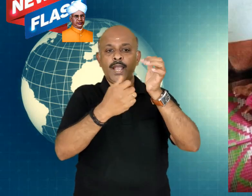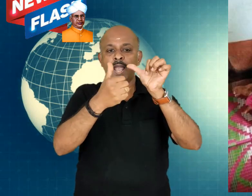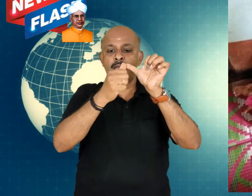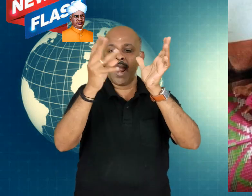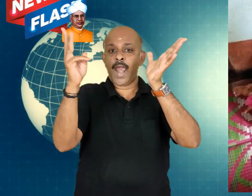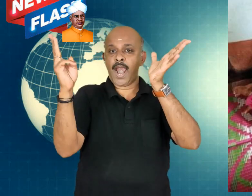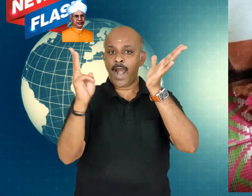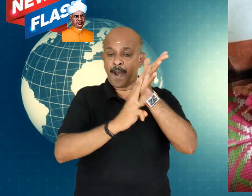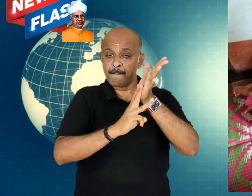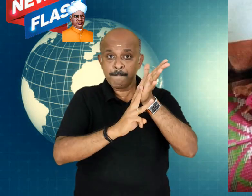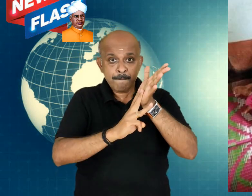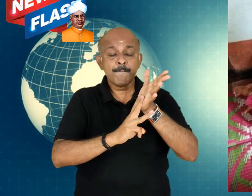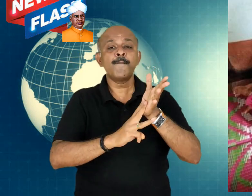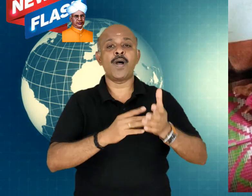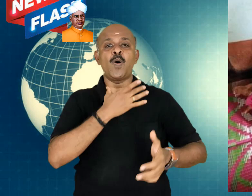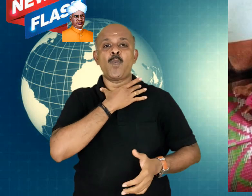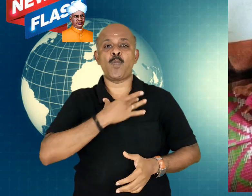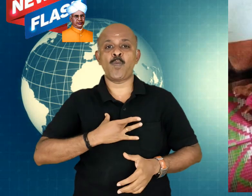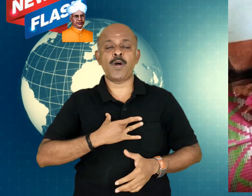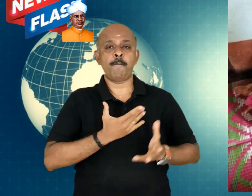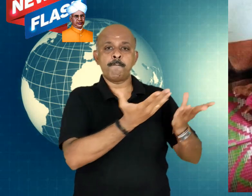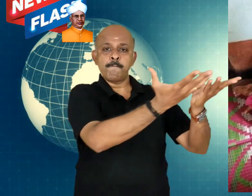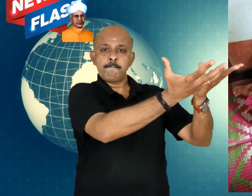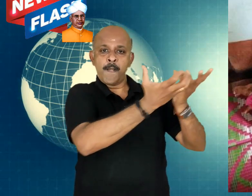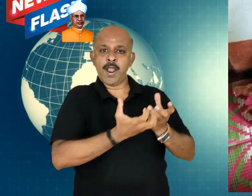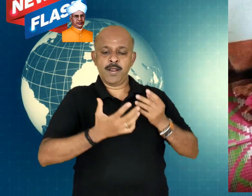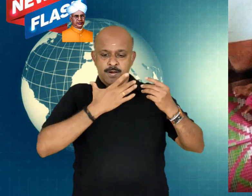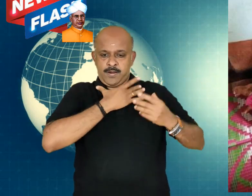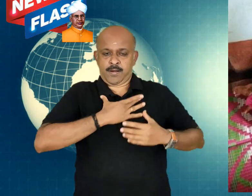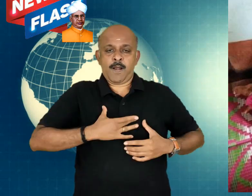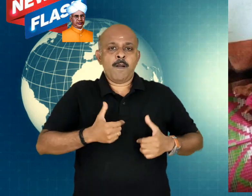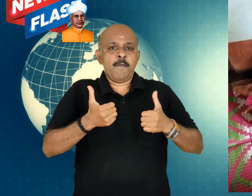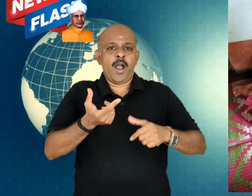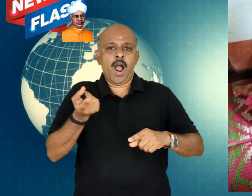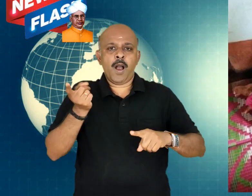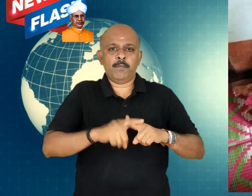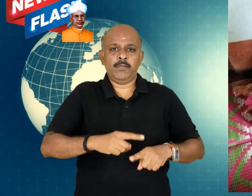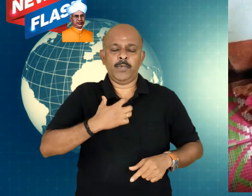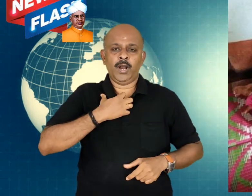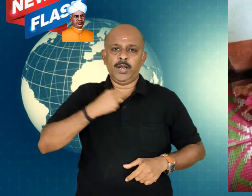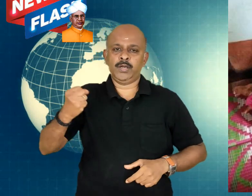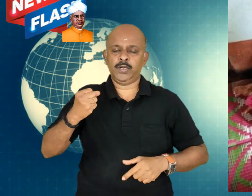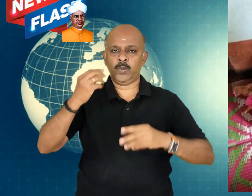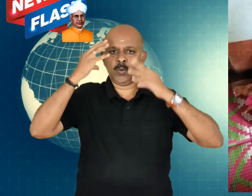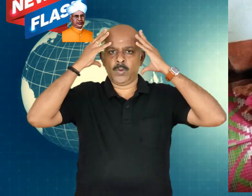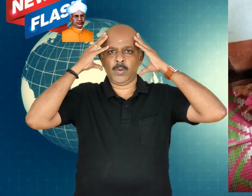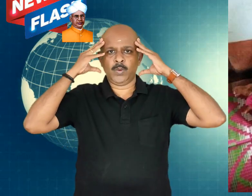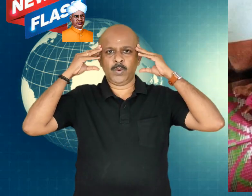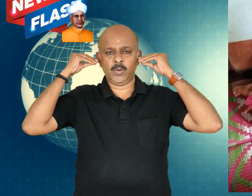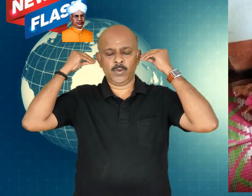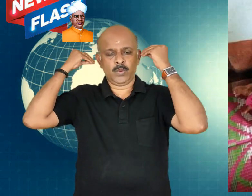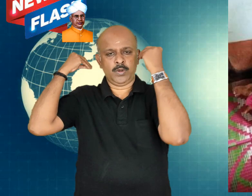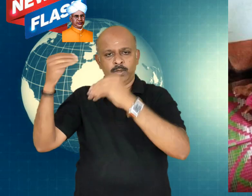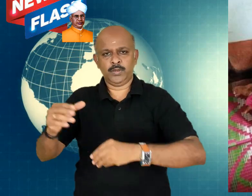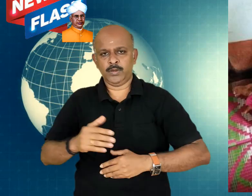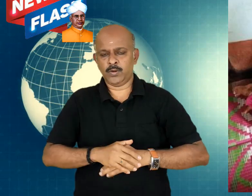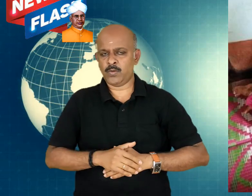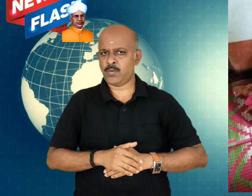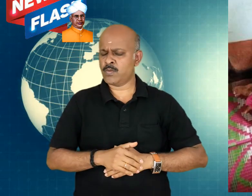The gold is around 97 grams and it's been snatched